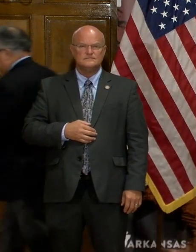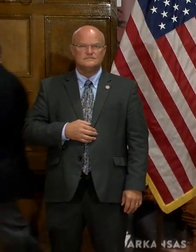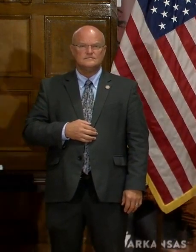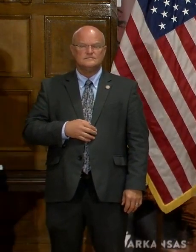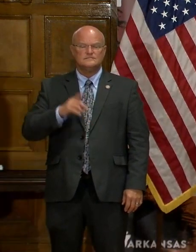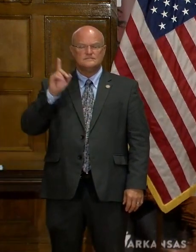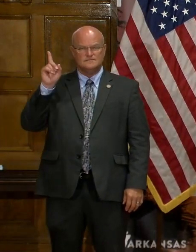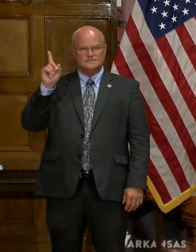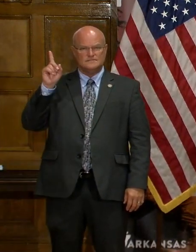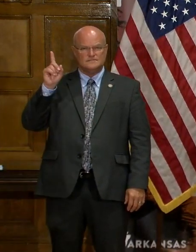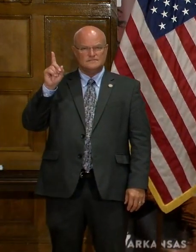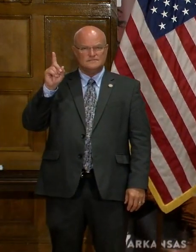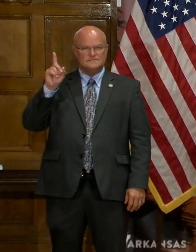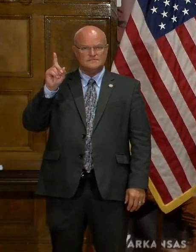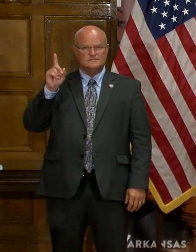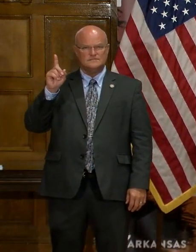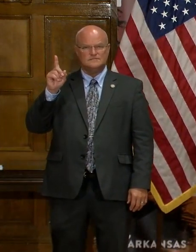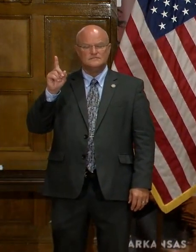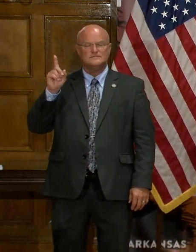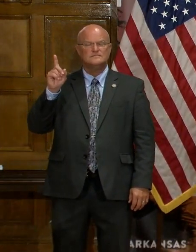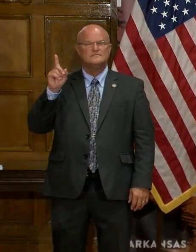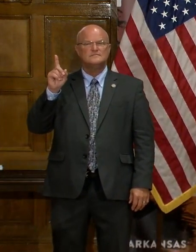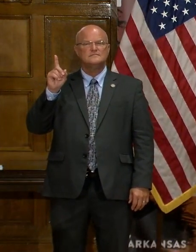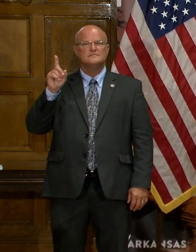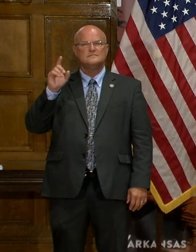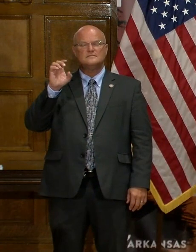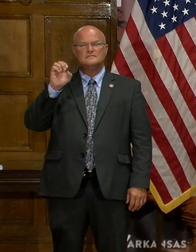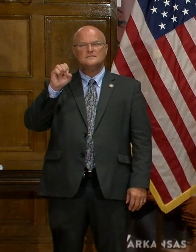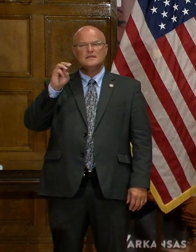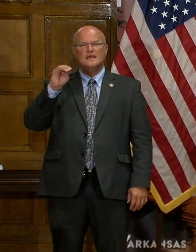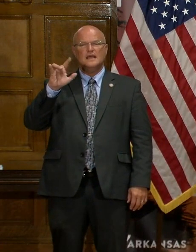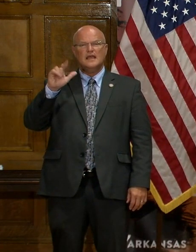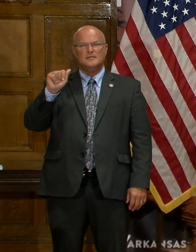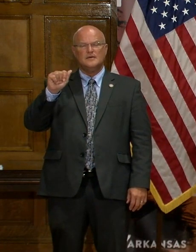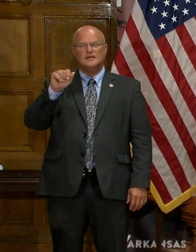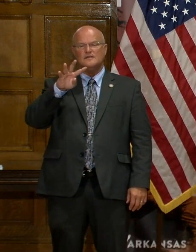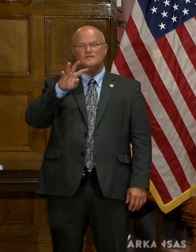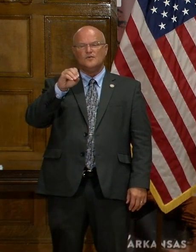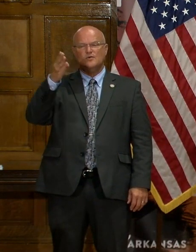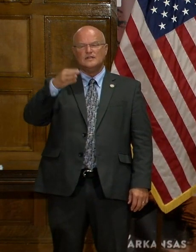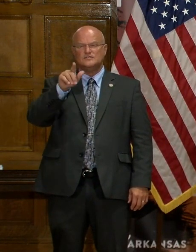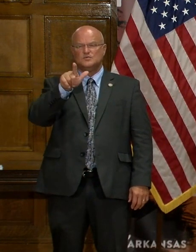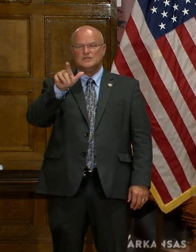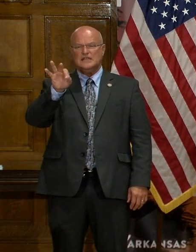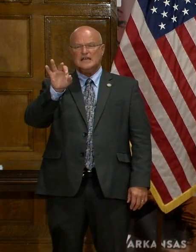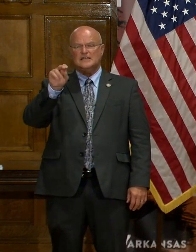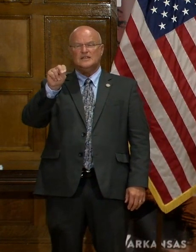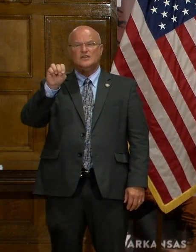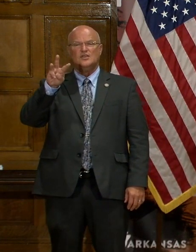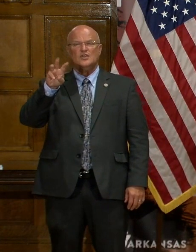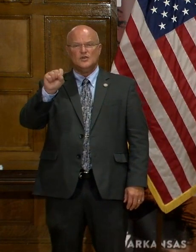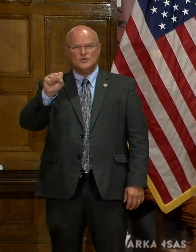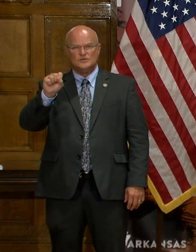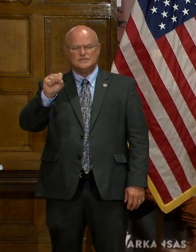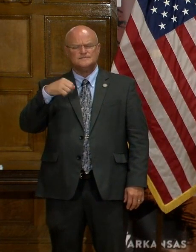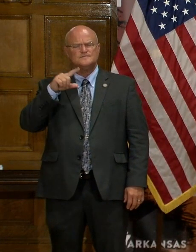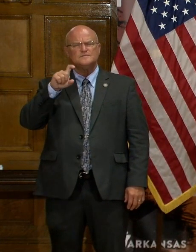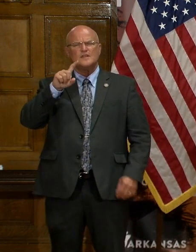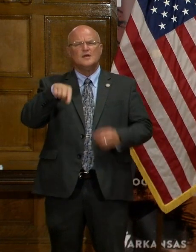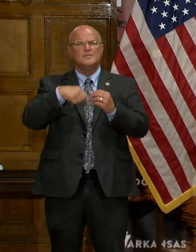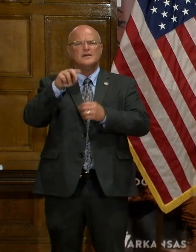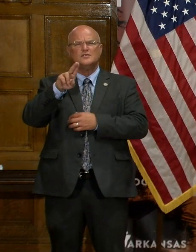Next. Hi, Governor Hutchinson. This is Emma Claybrook with 4029 News. I have another question about the U of A.